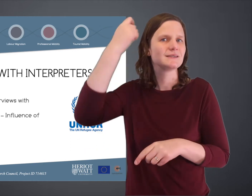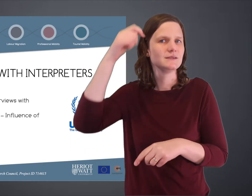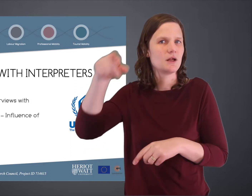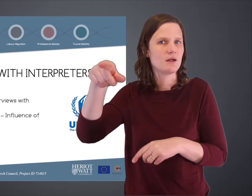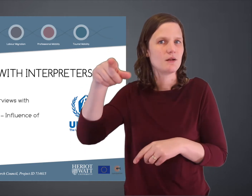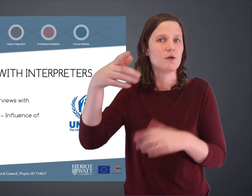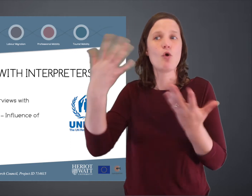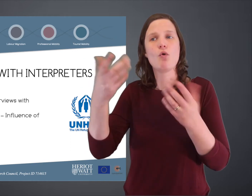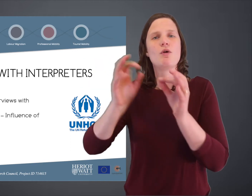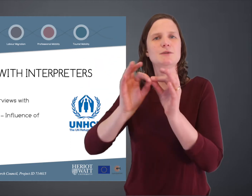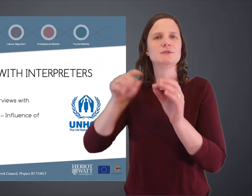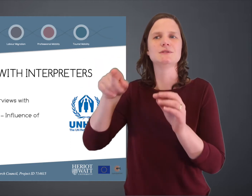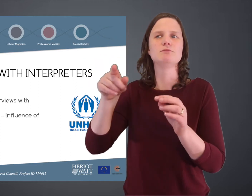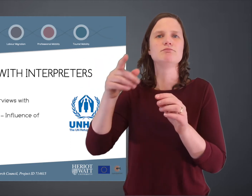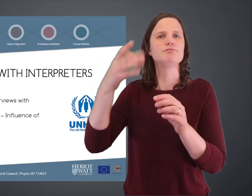And these interpreters can come from Kenya.